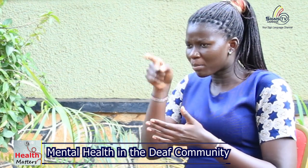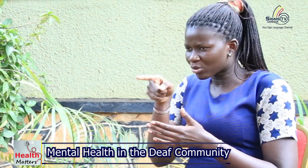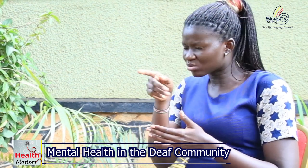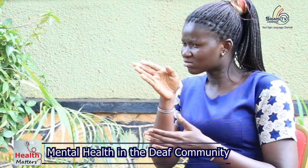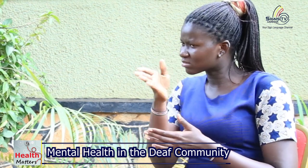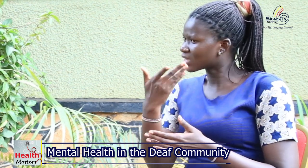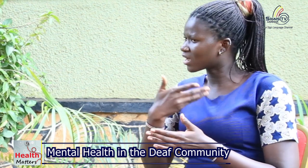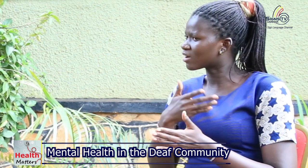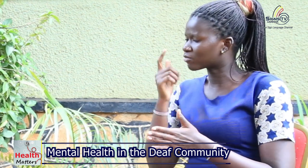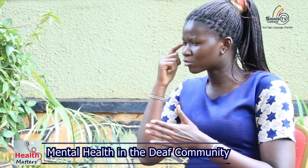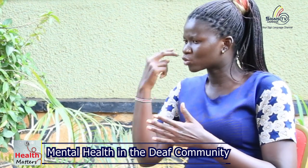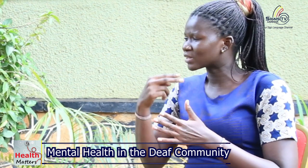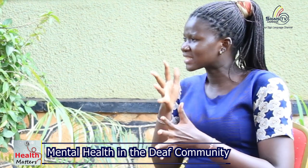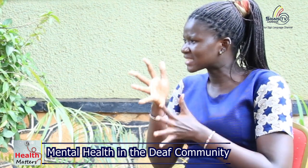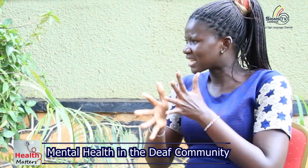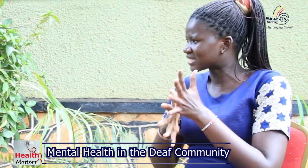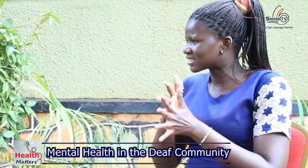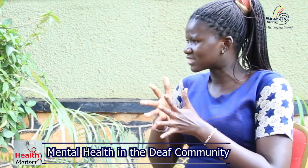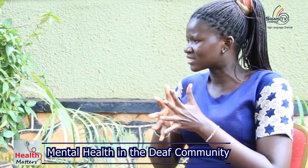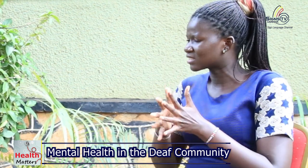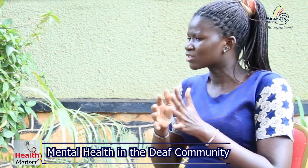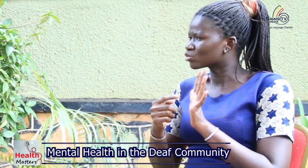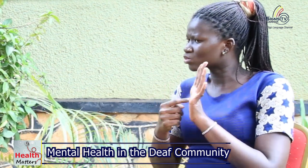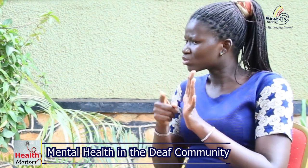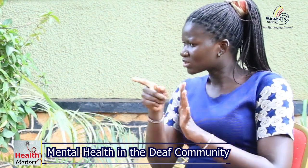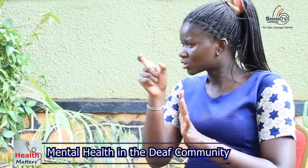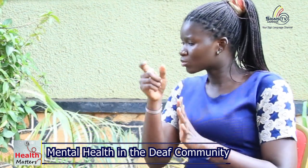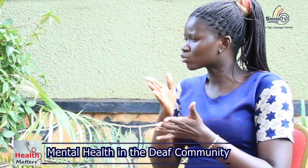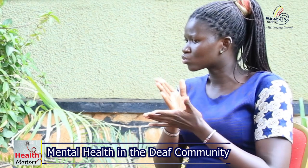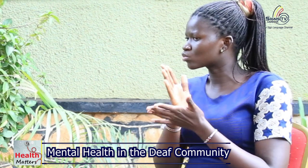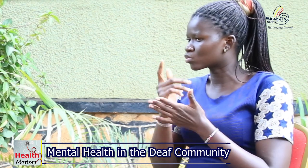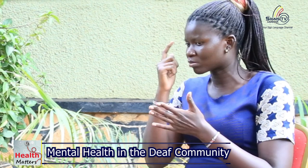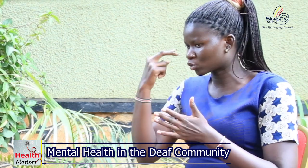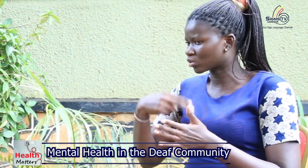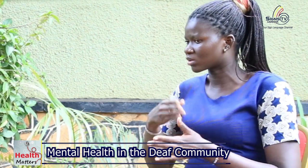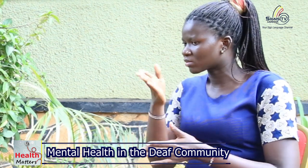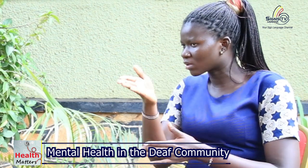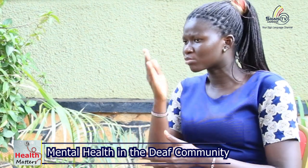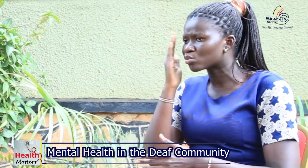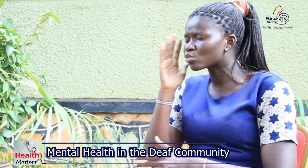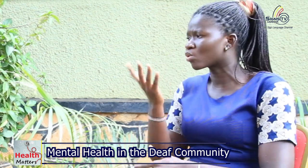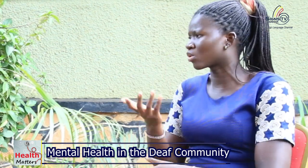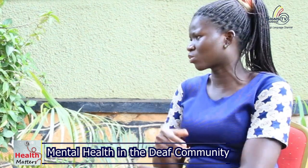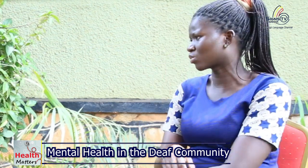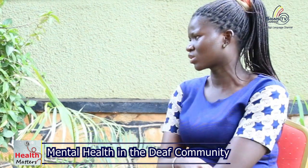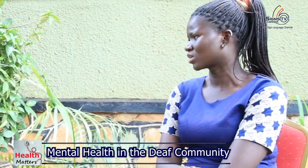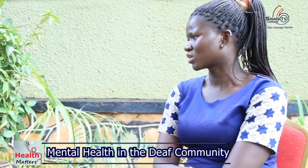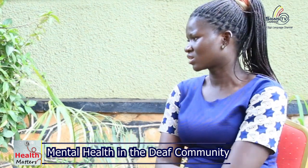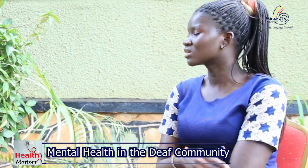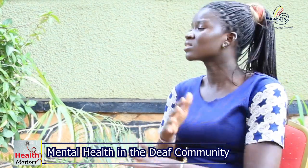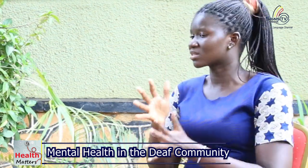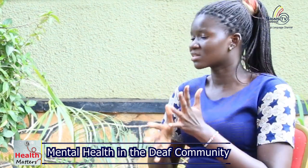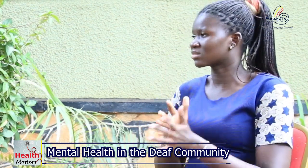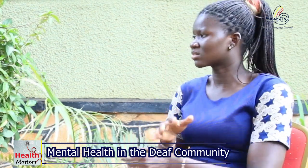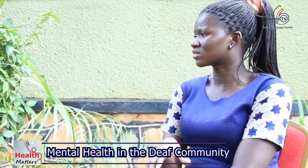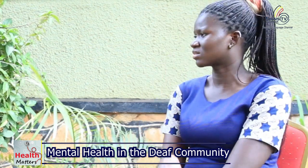do we know exactly that because remember they are just in sign language how do you know that these people really can